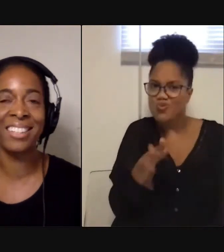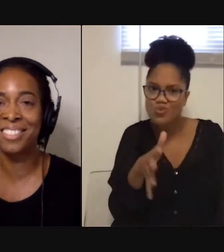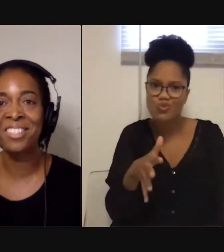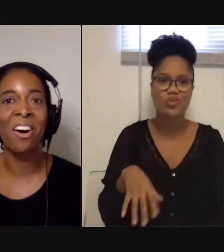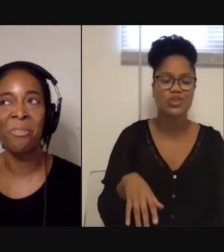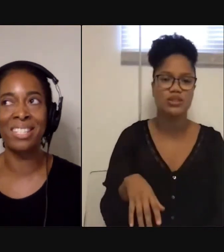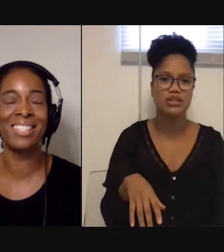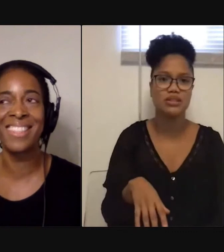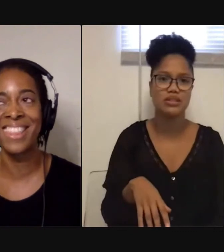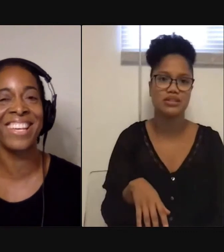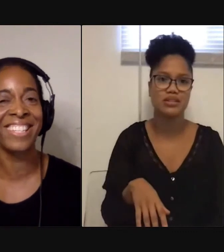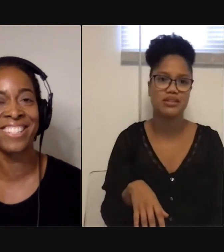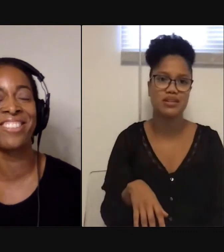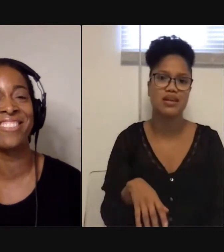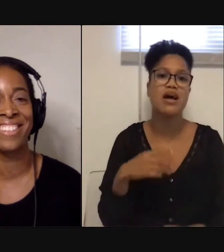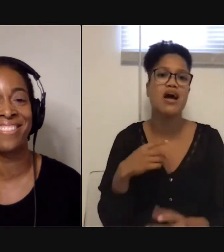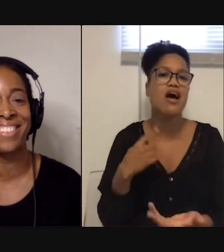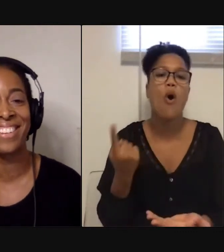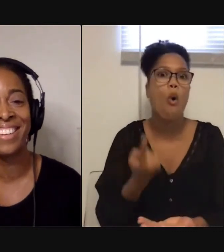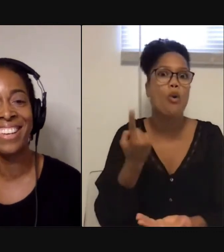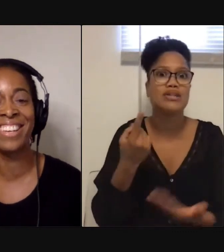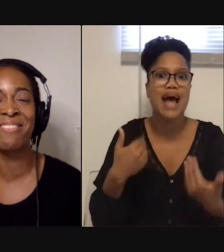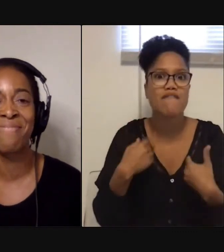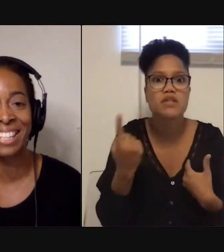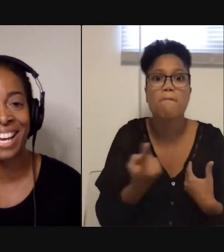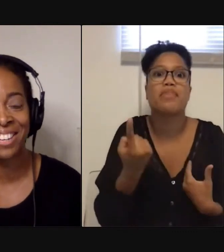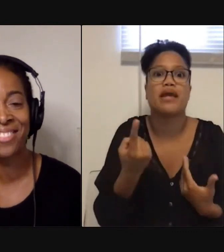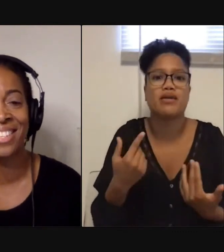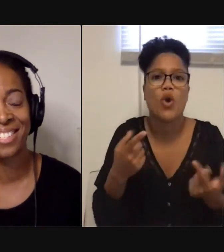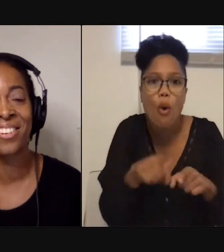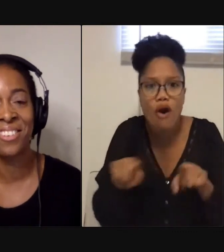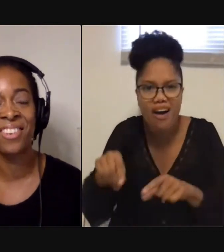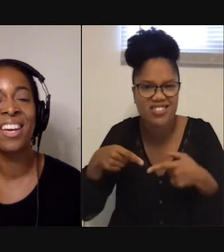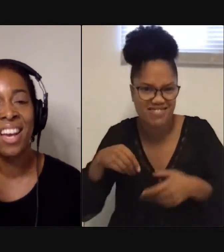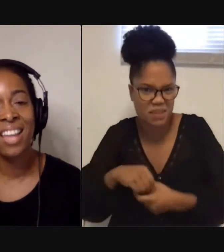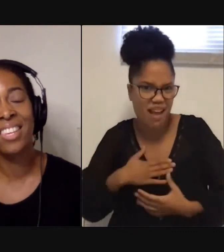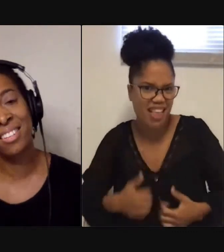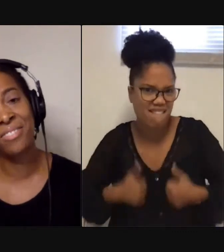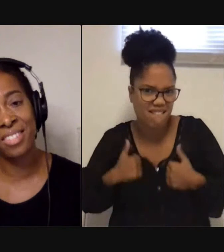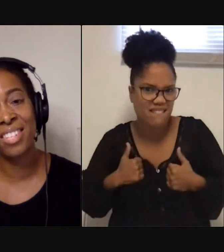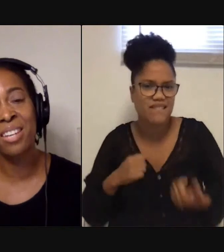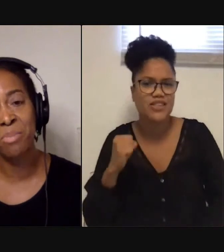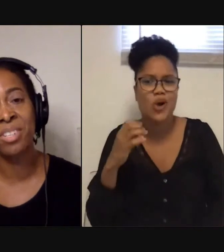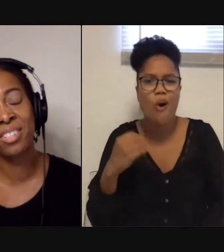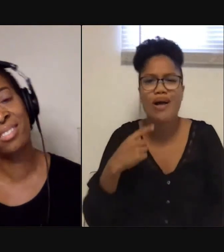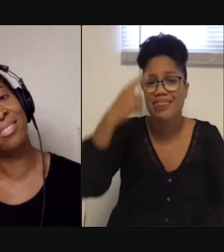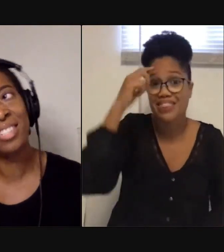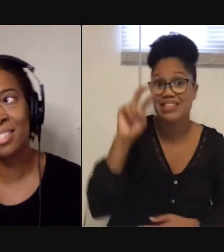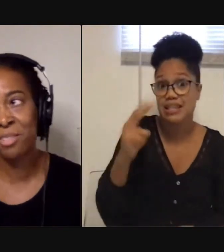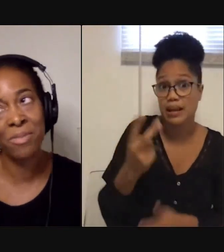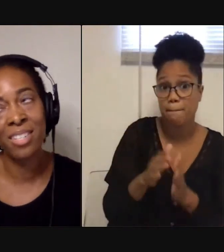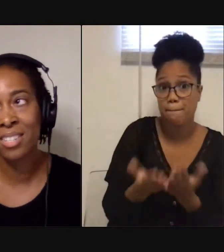there's always things going on in my life. And so I think for the second book,